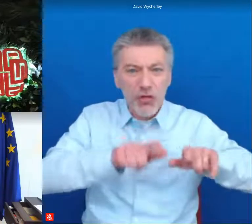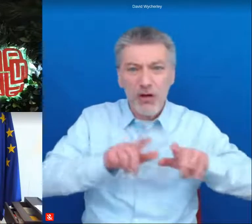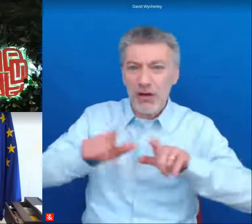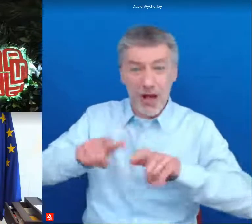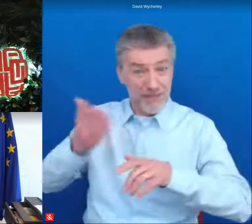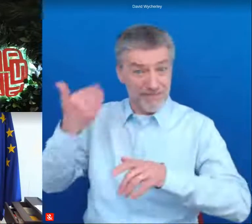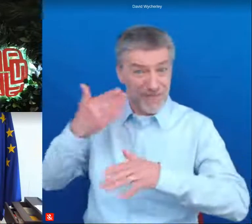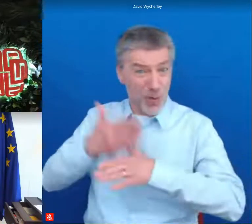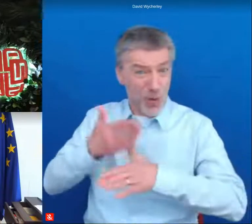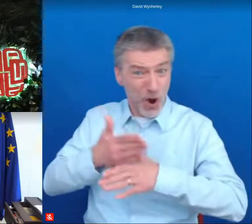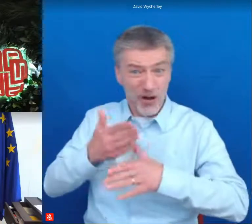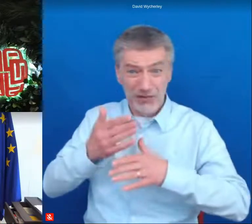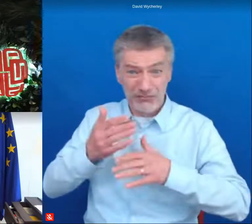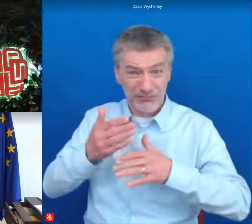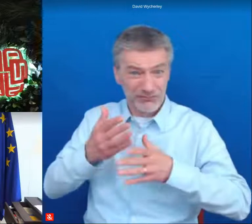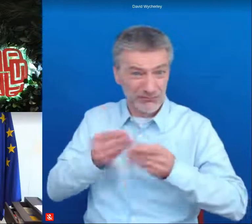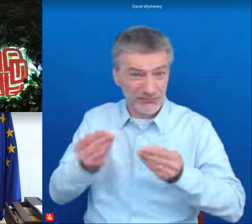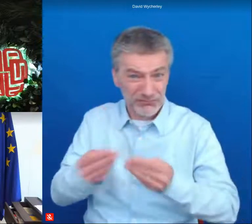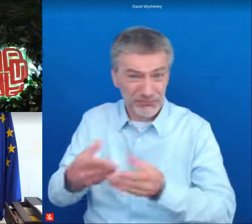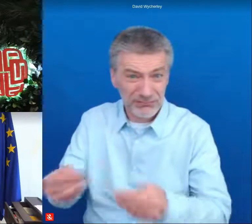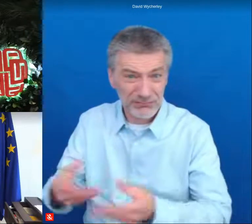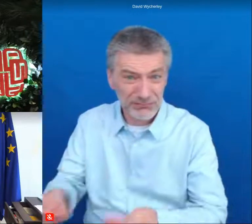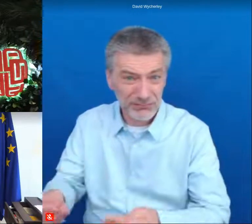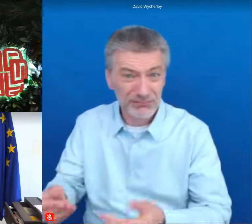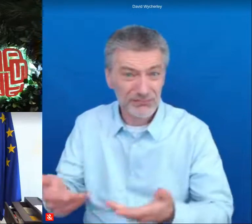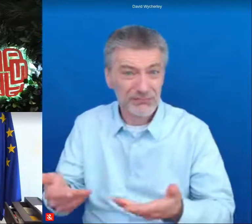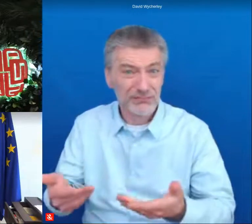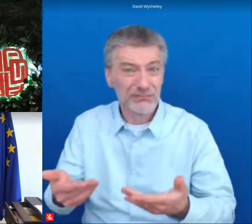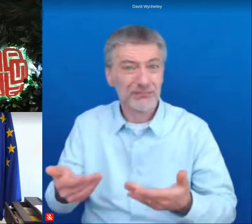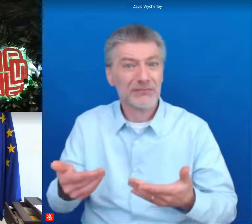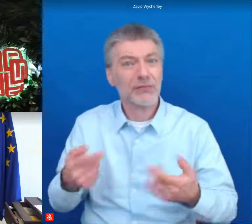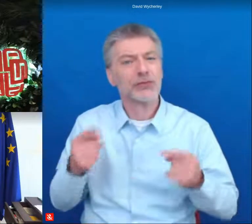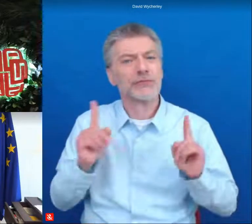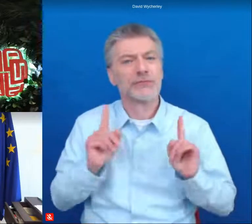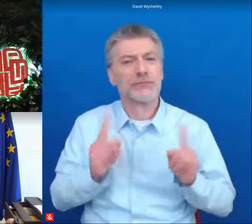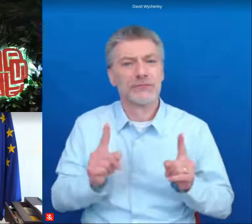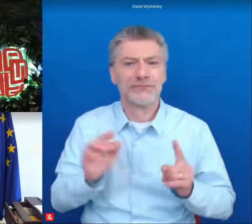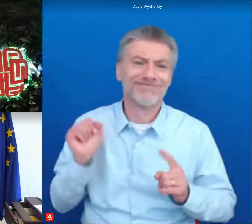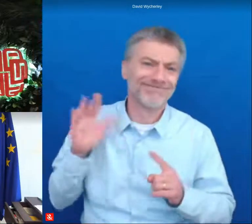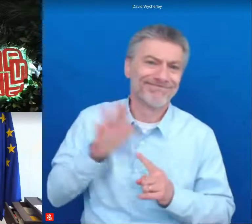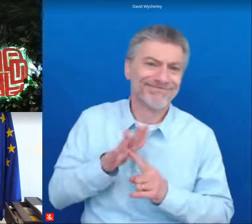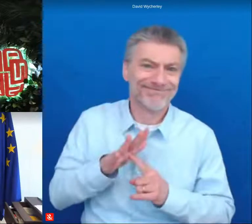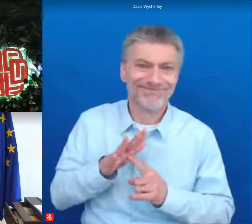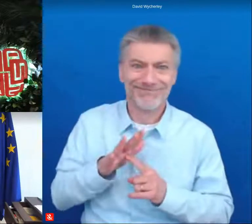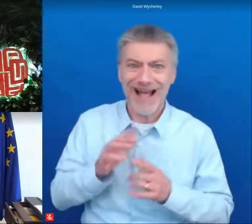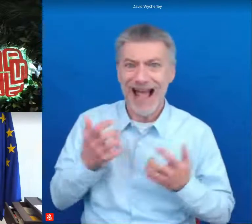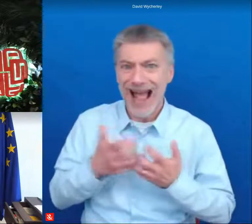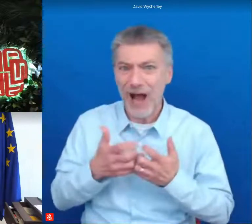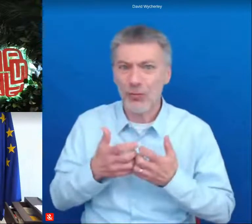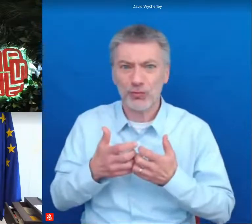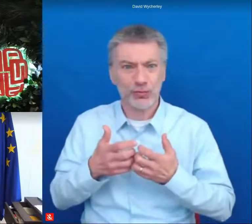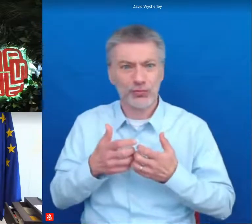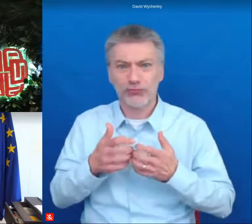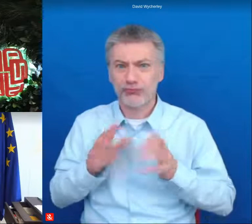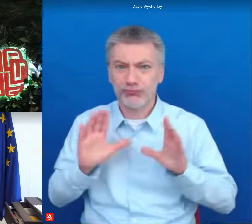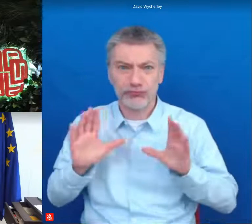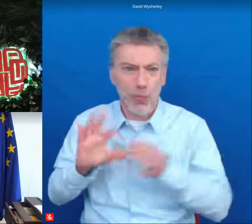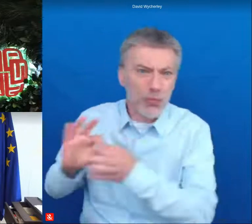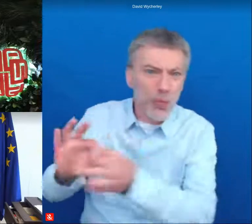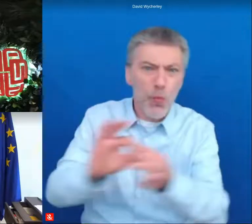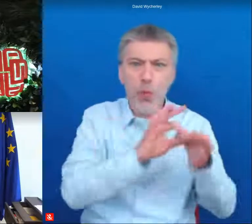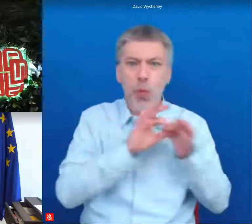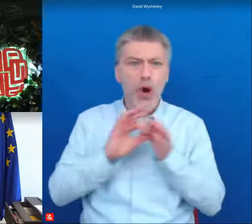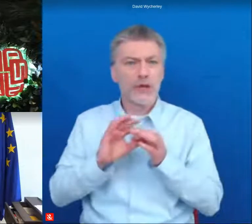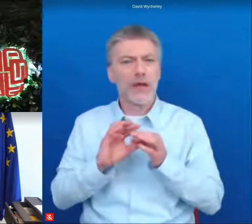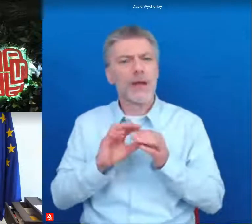so let's make use of these funds also to address this issue in a convergence and coherent way and let's